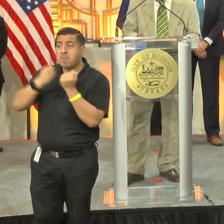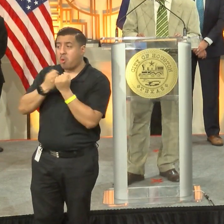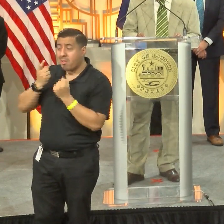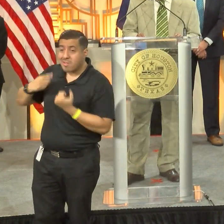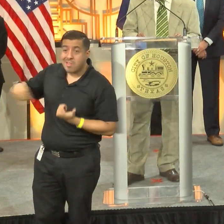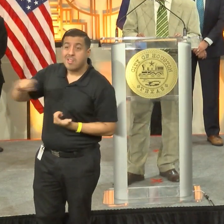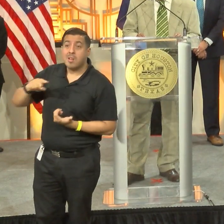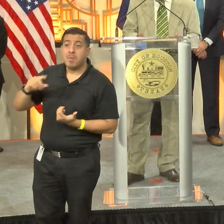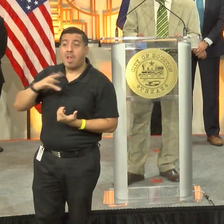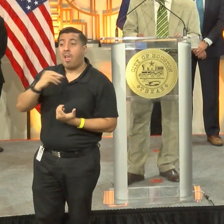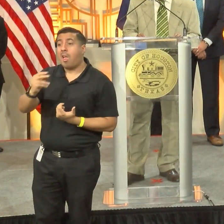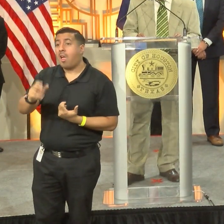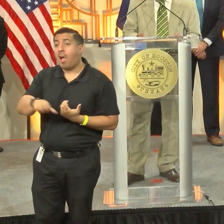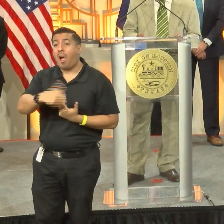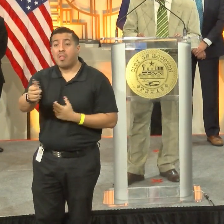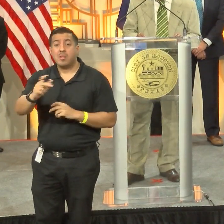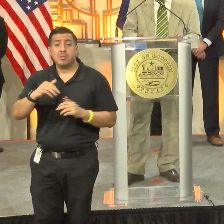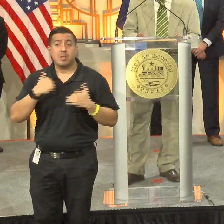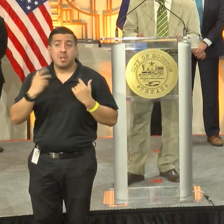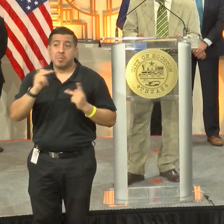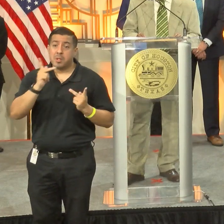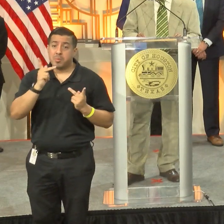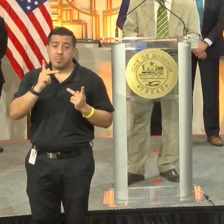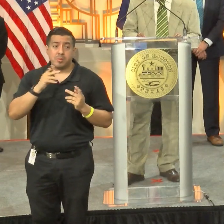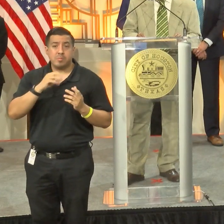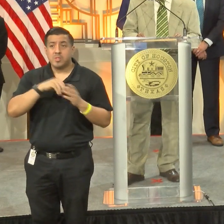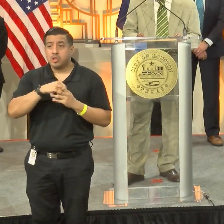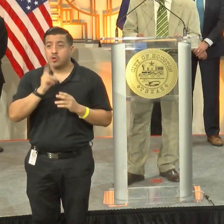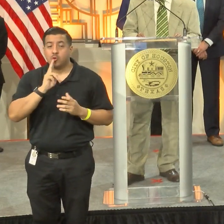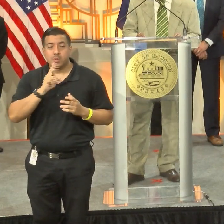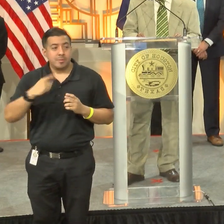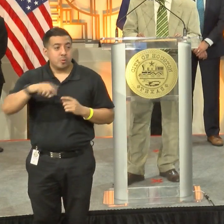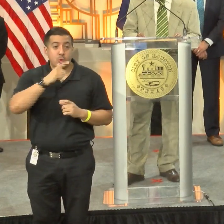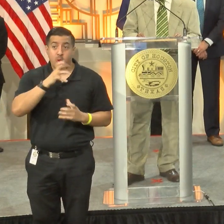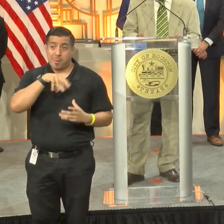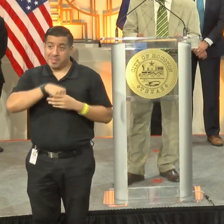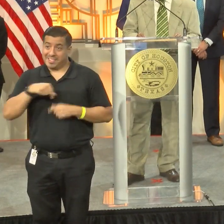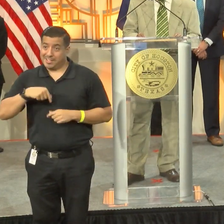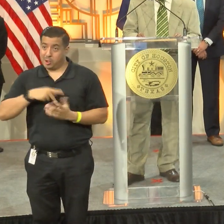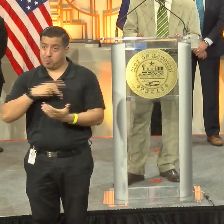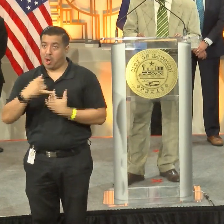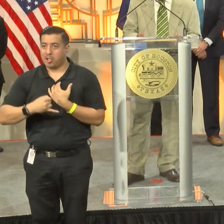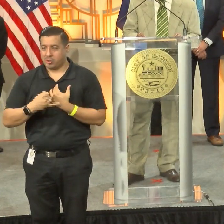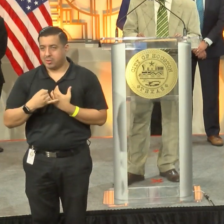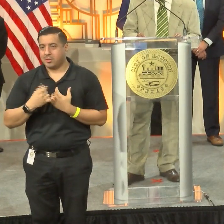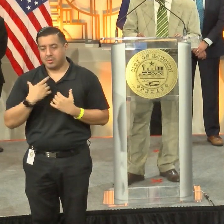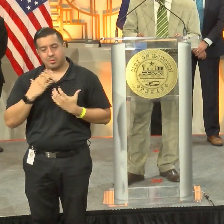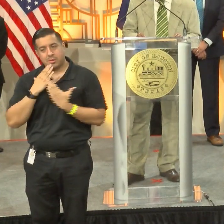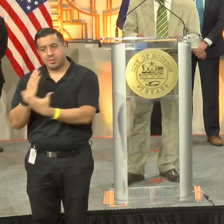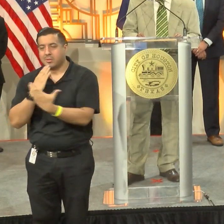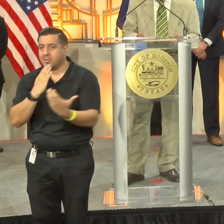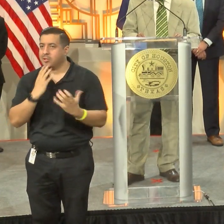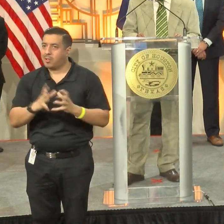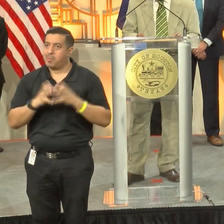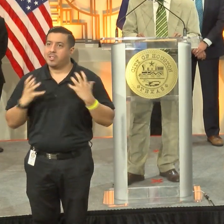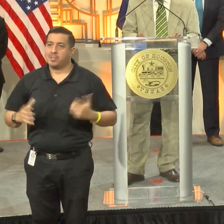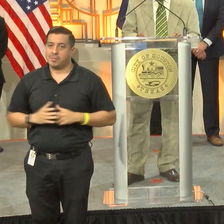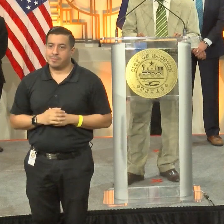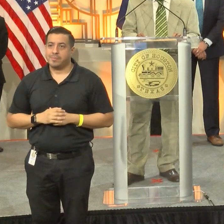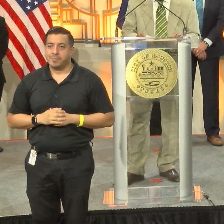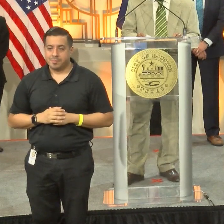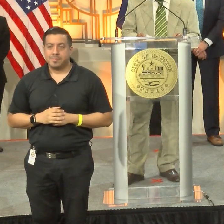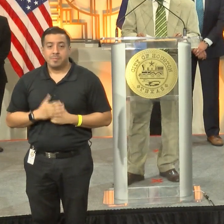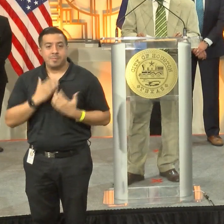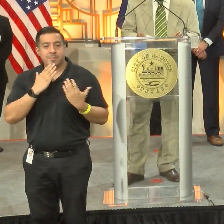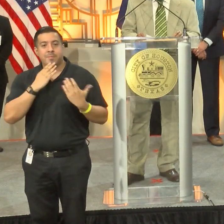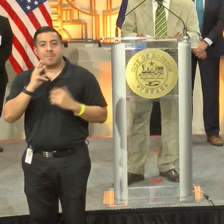and the other young people from throughout Houston who will be participating in this project. Thank you so much. Thanks. Thanks,